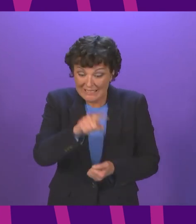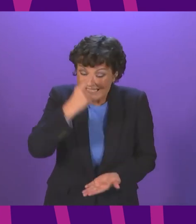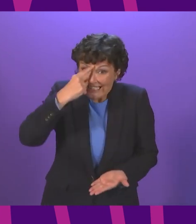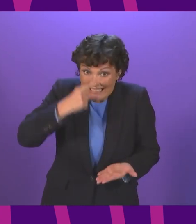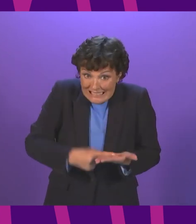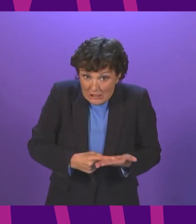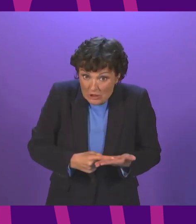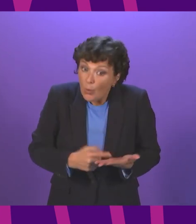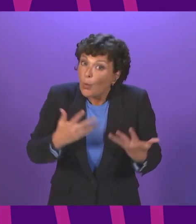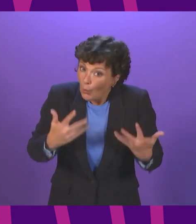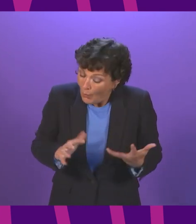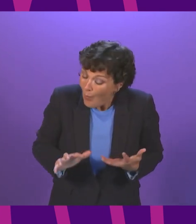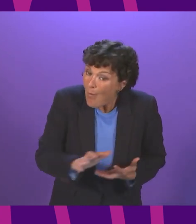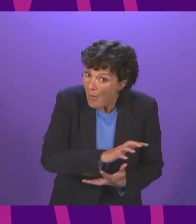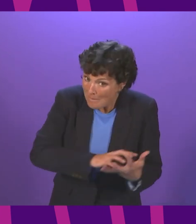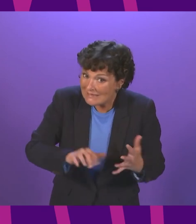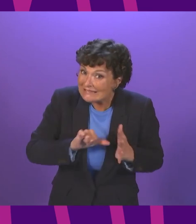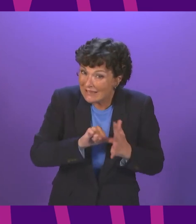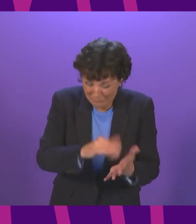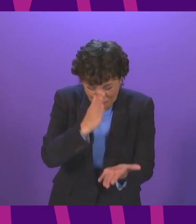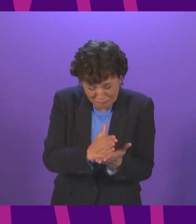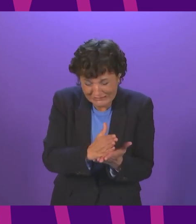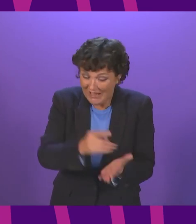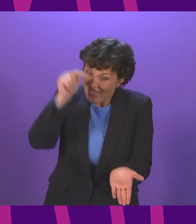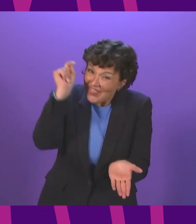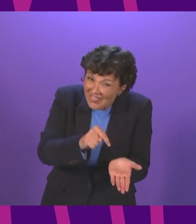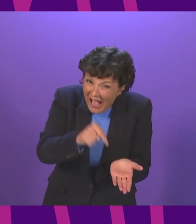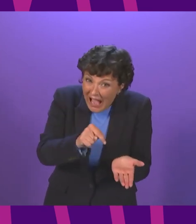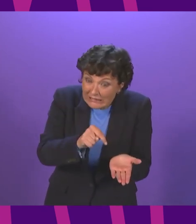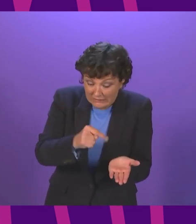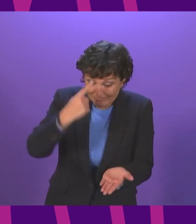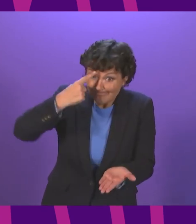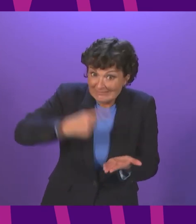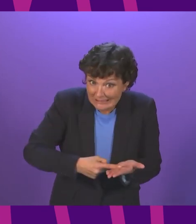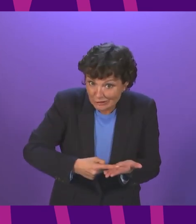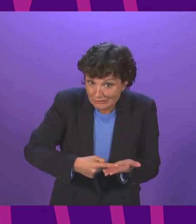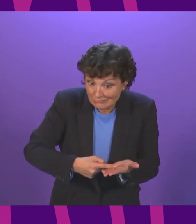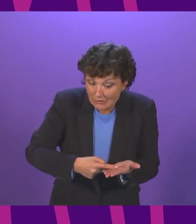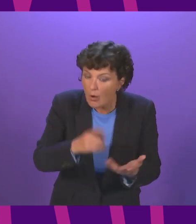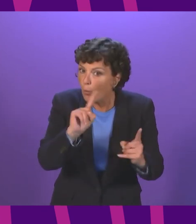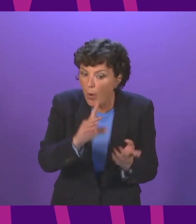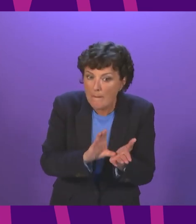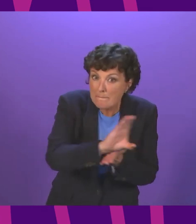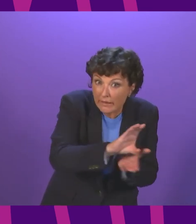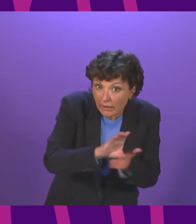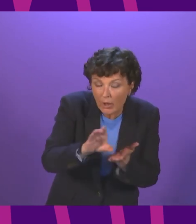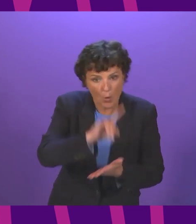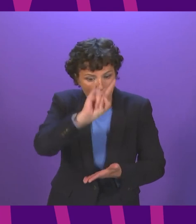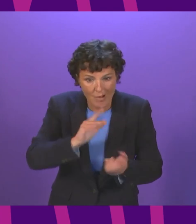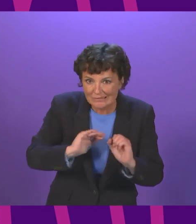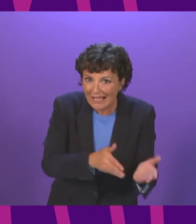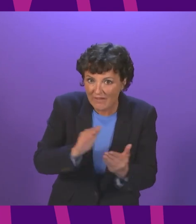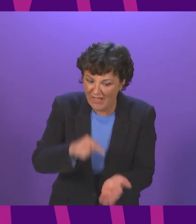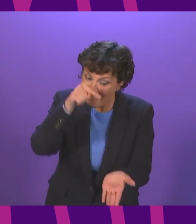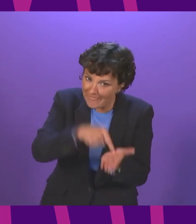national care service because it is integral to the decisions that we take about consistency of service provision around